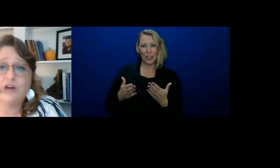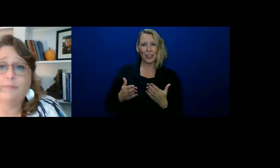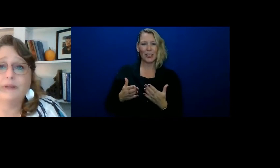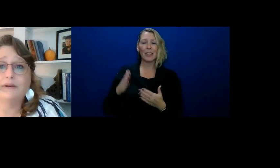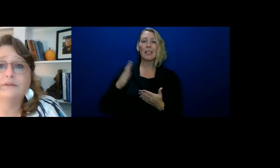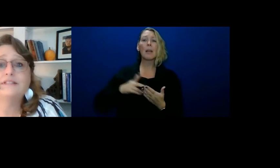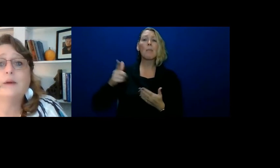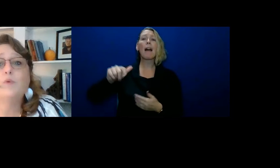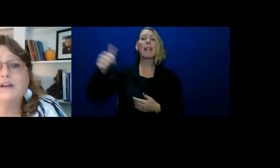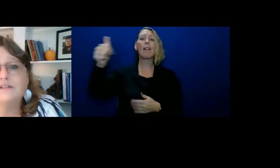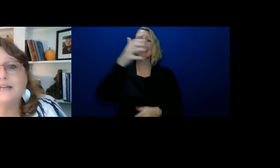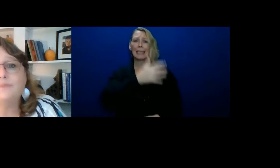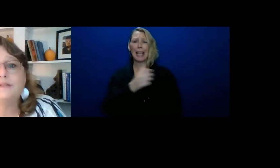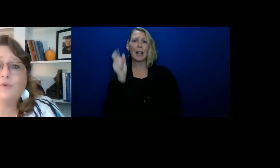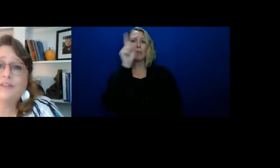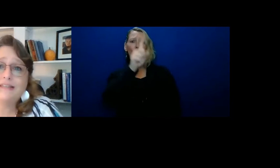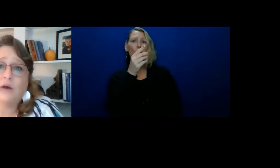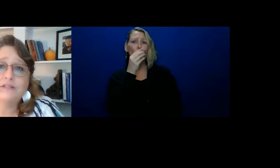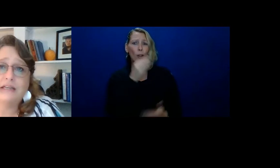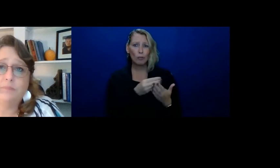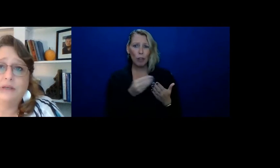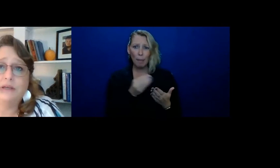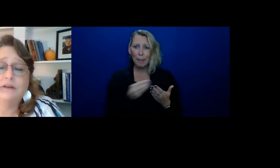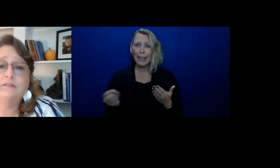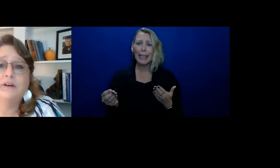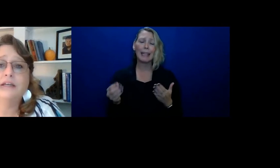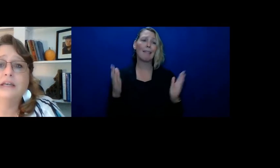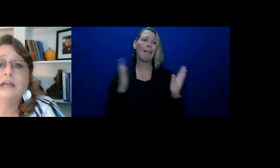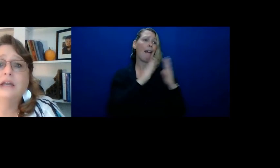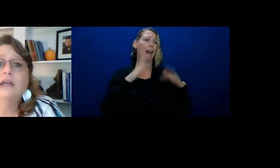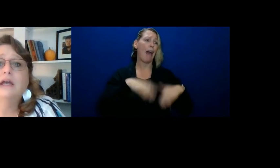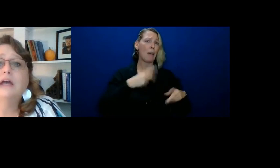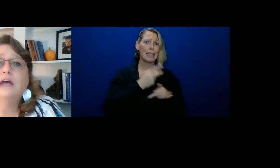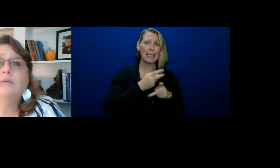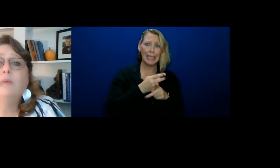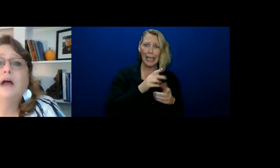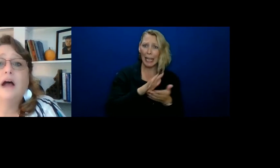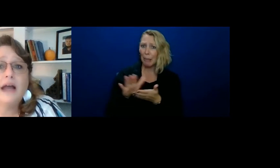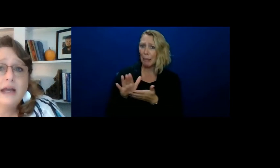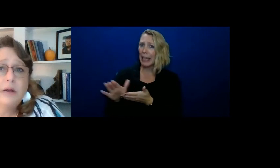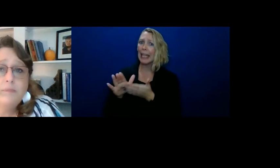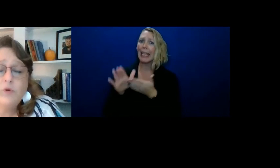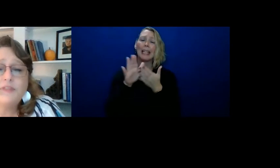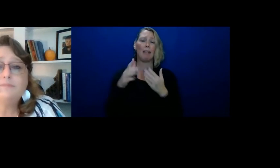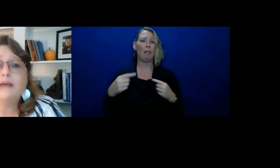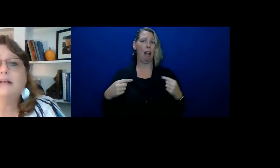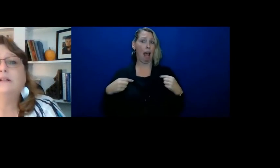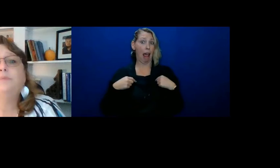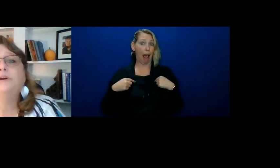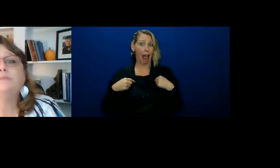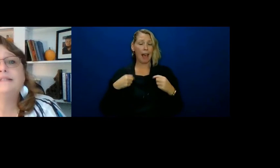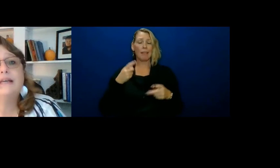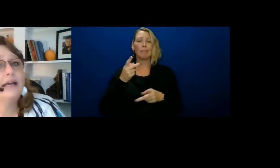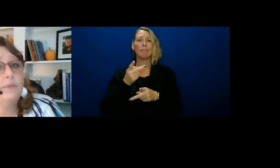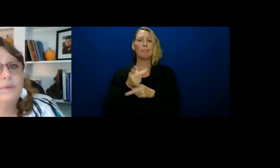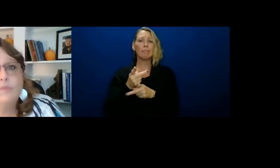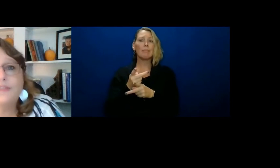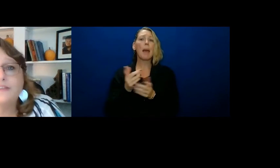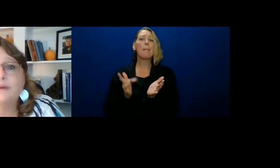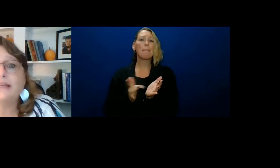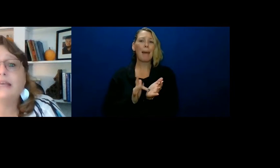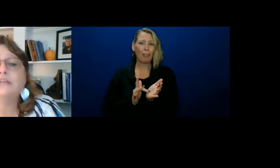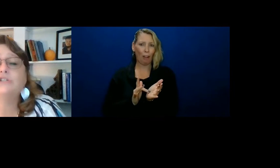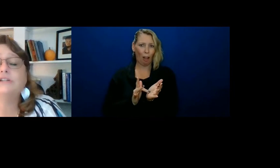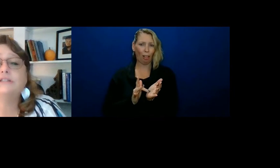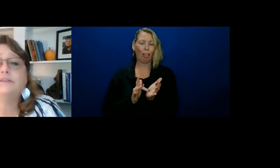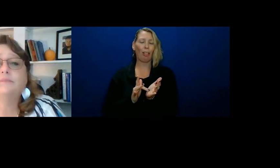grocery shopping. Someone else helps him with his housekeeping, right? I help him with his medical appointments. I help him